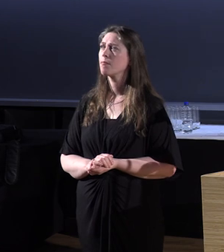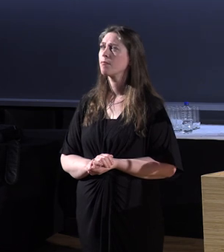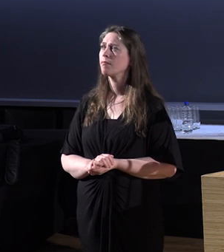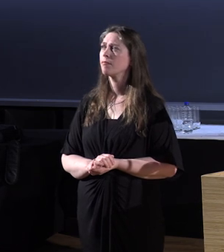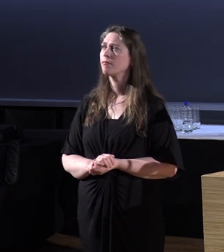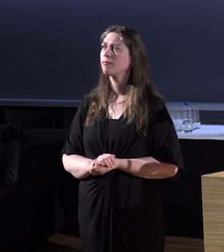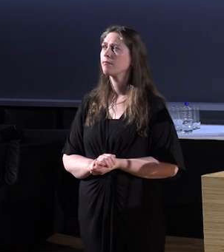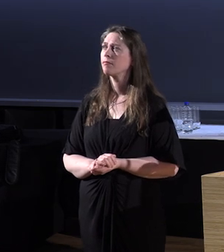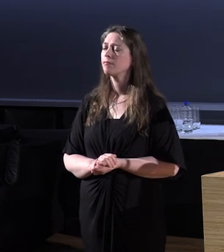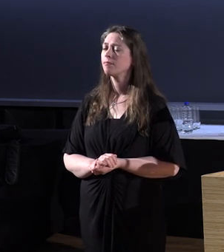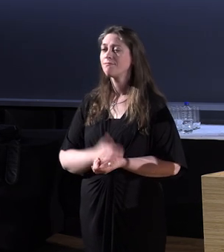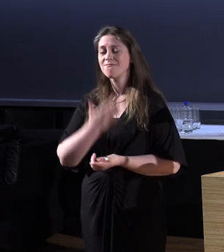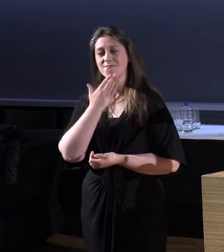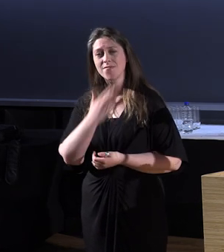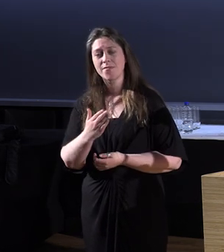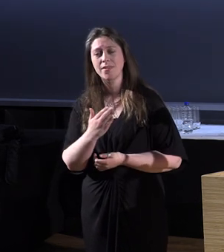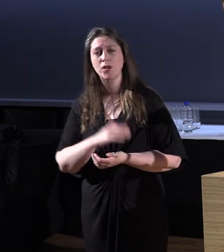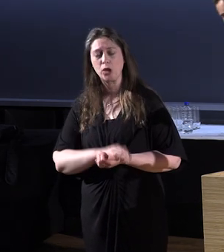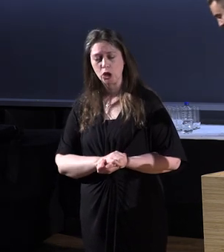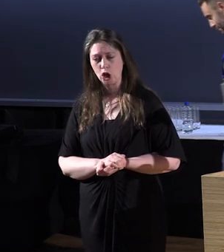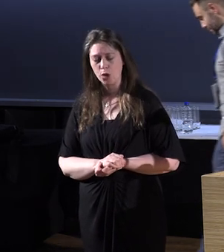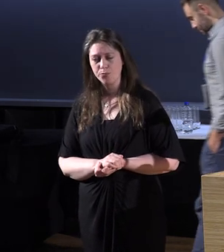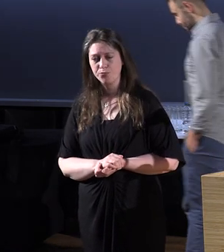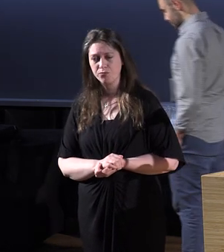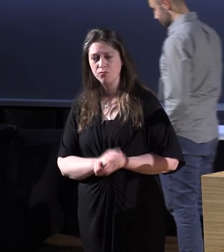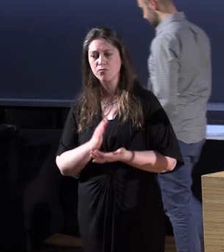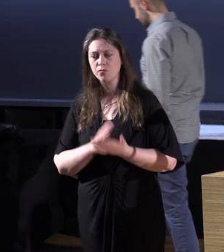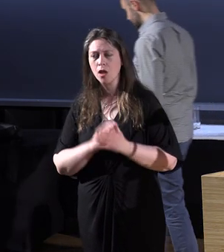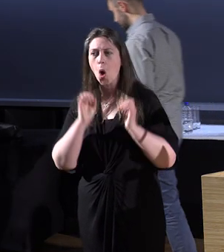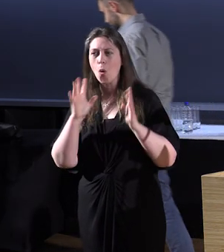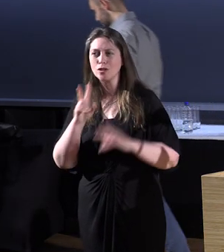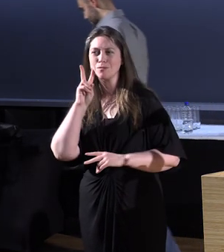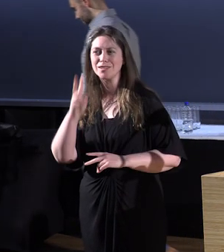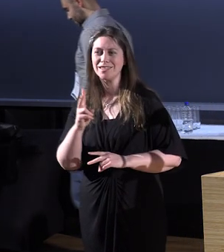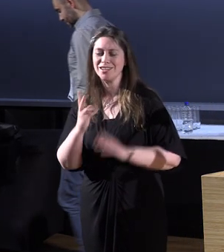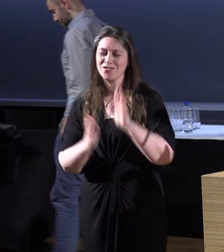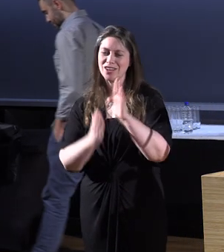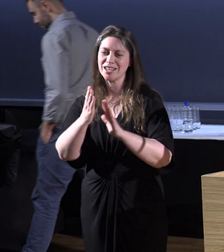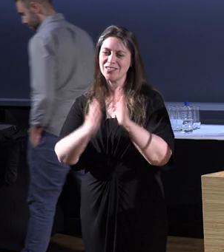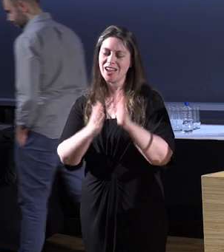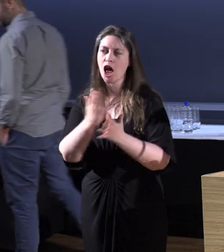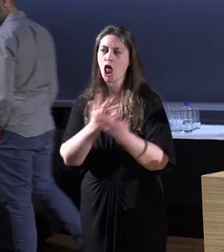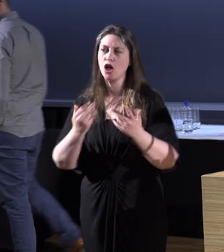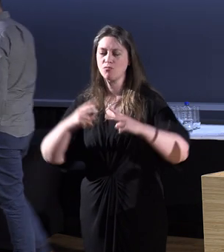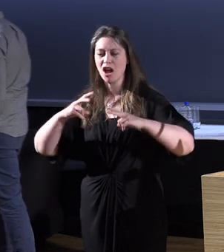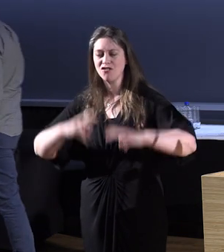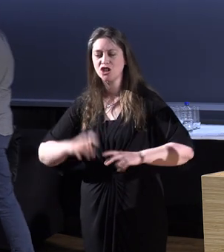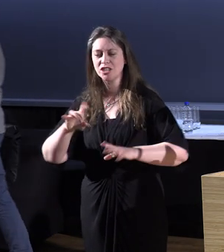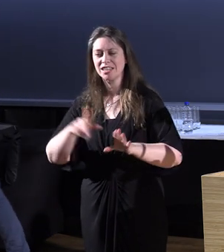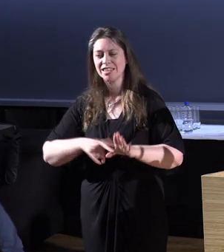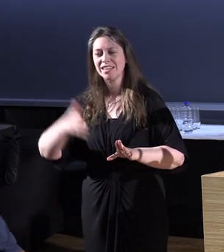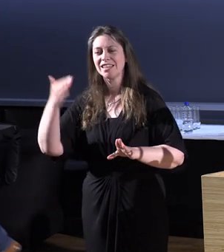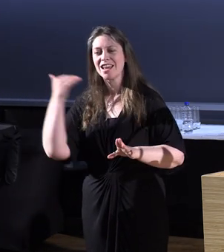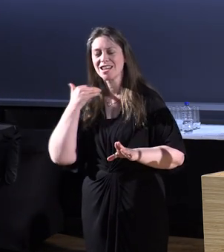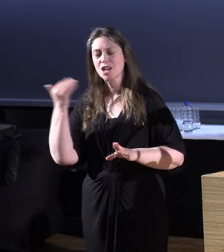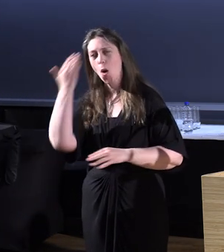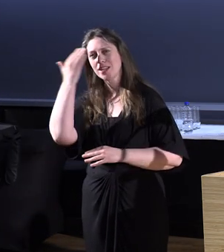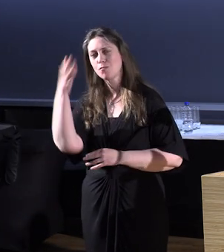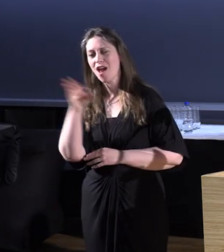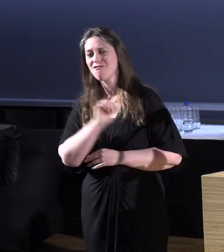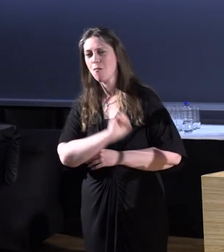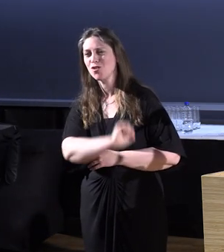Thank you. Thanks, David. Awesome to see you in person. You inspired a lot of my research 10 years ago in academia, so